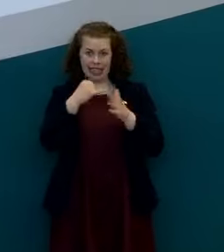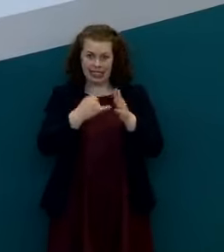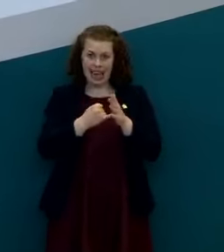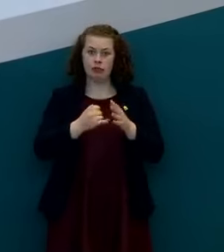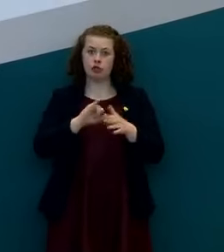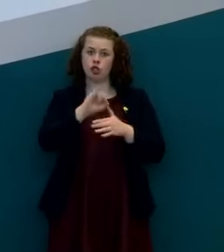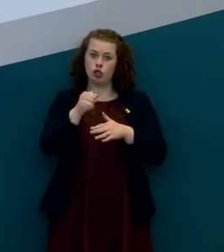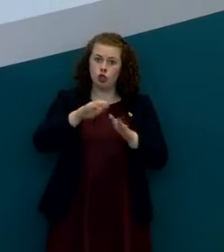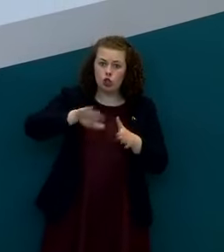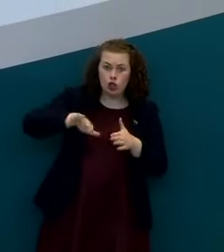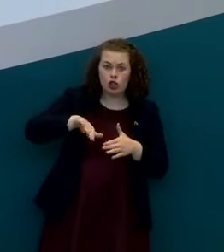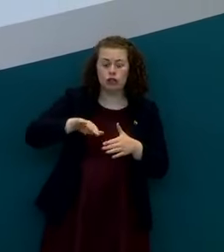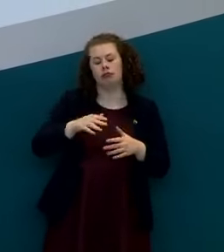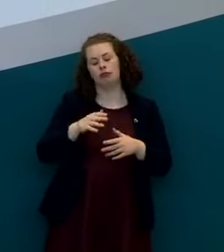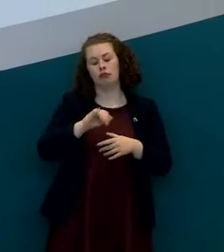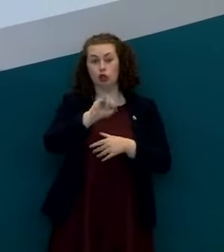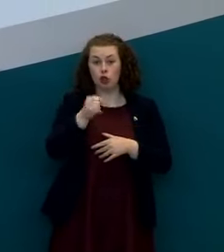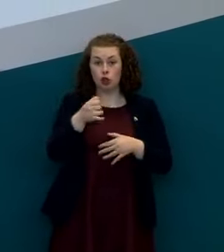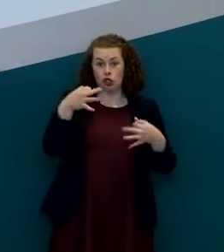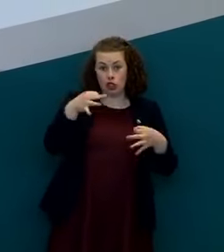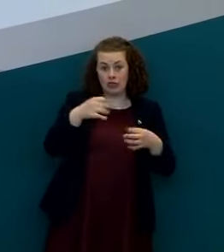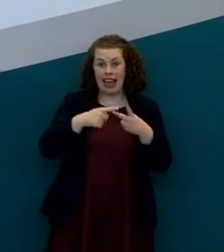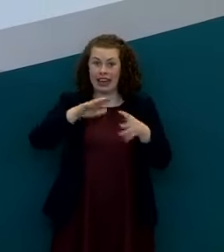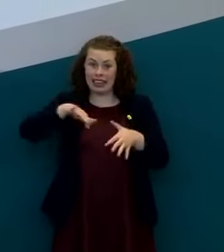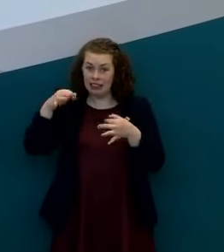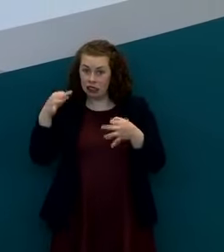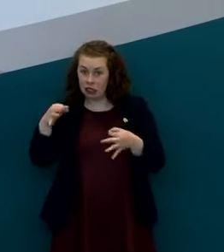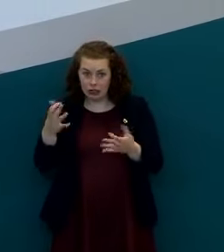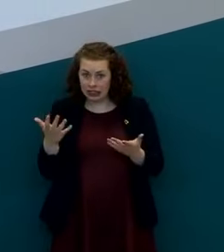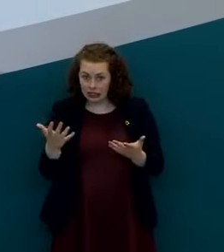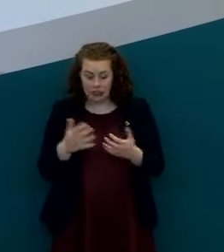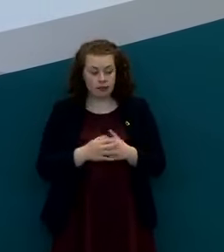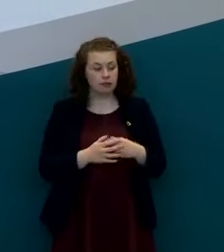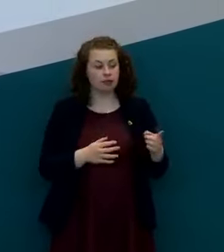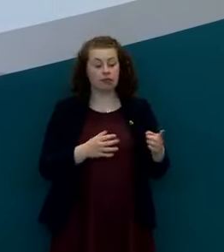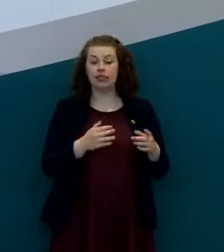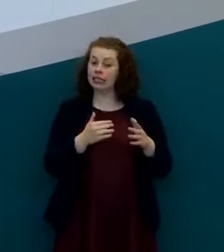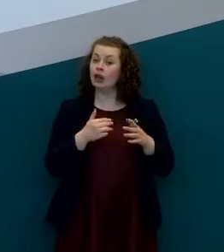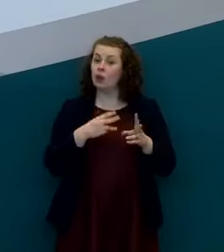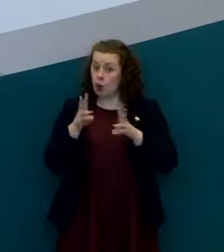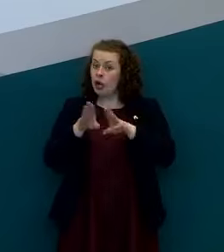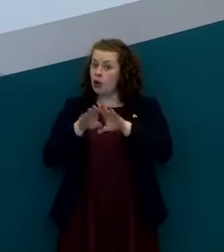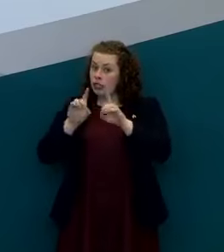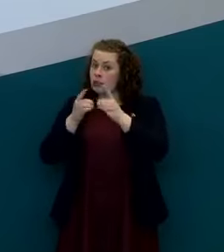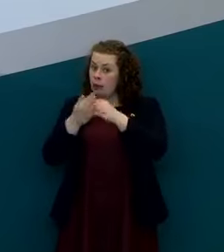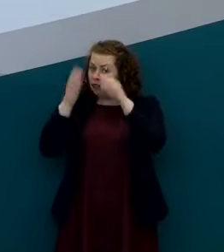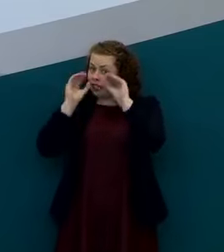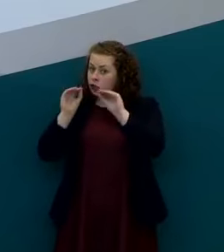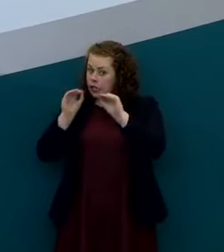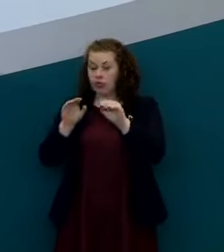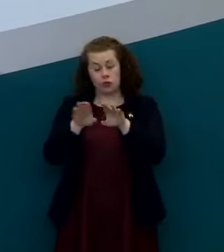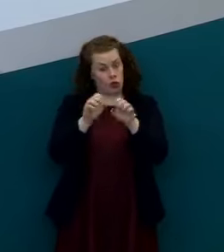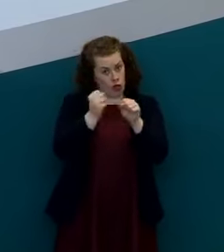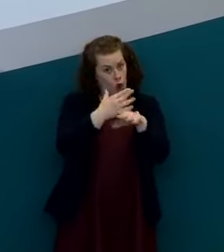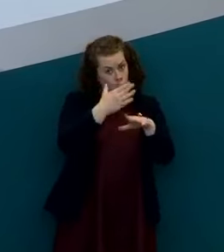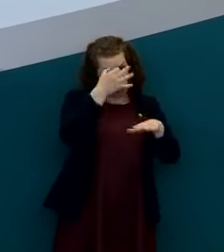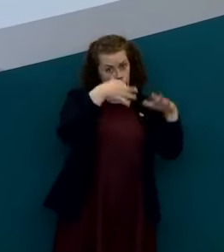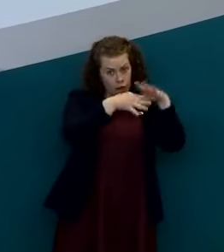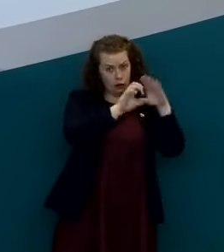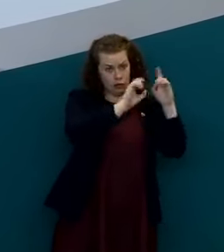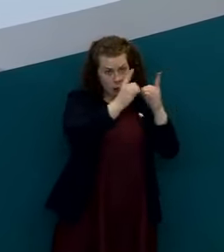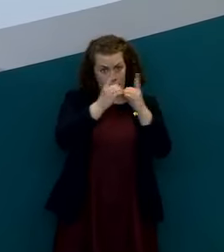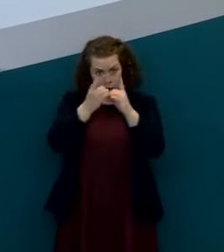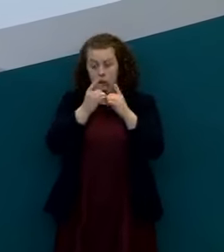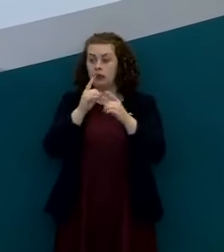thinking might be there so we continue to engage with the department of education as we do with all of the government departments in relation to if you like a whole range of